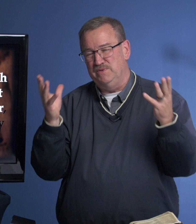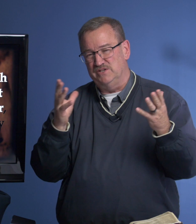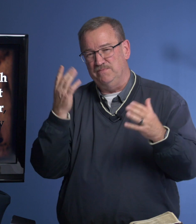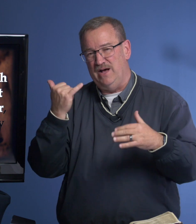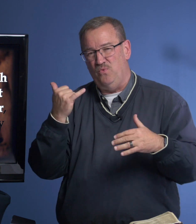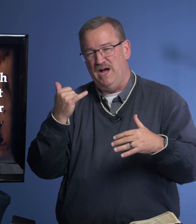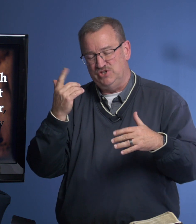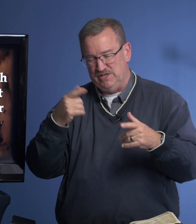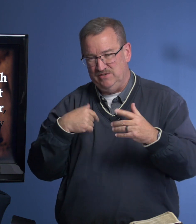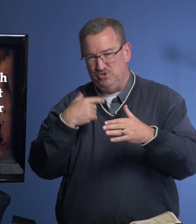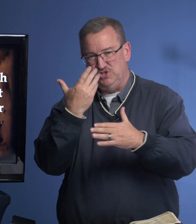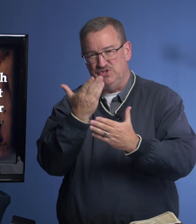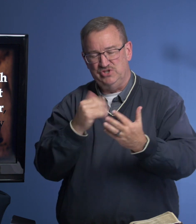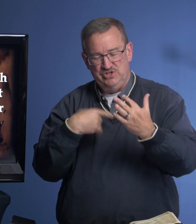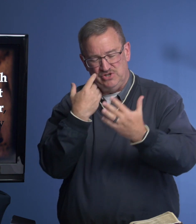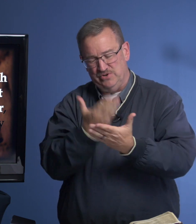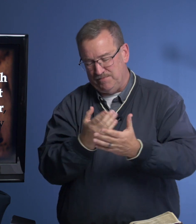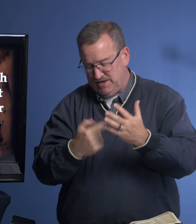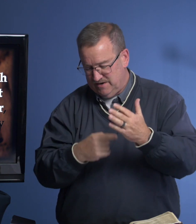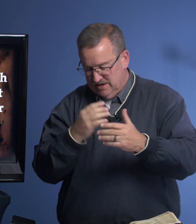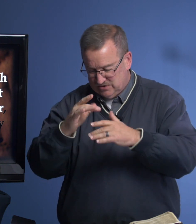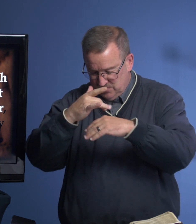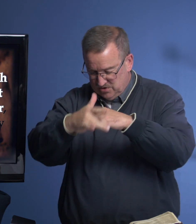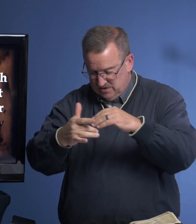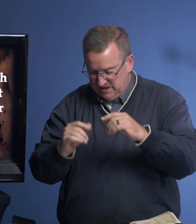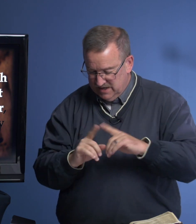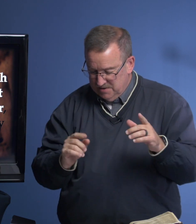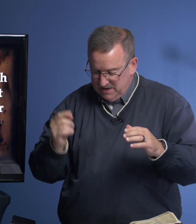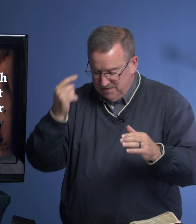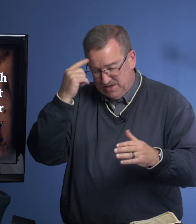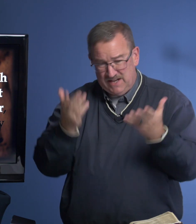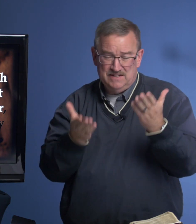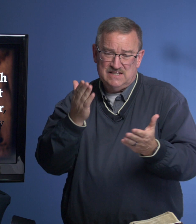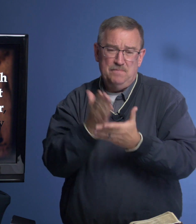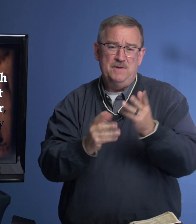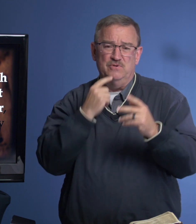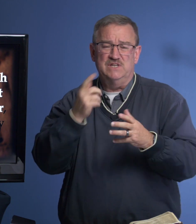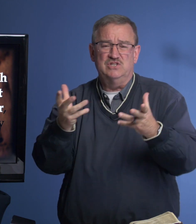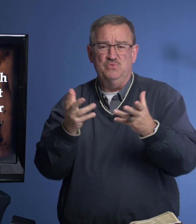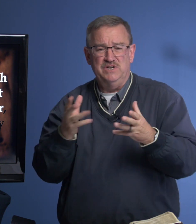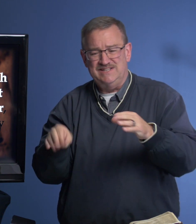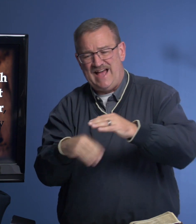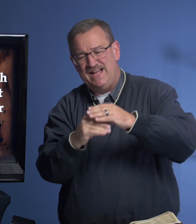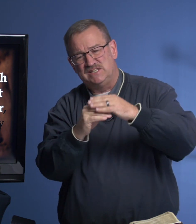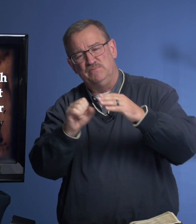much about why she showed up there so early. But I'm thinking, some people have said she wanted to add some